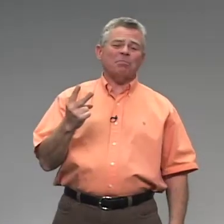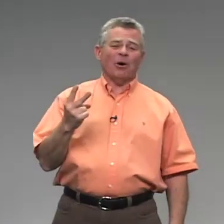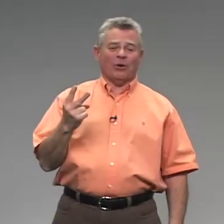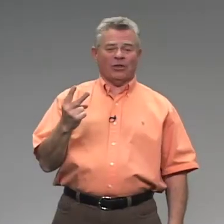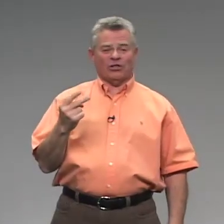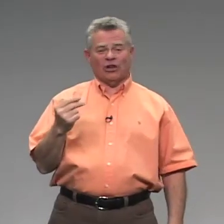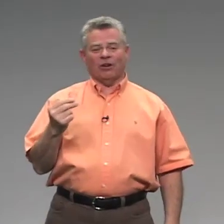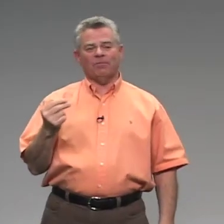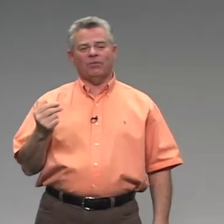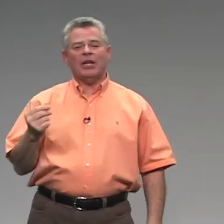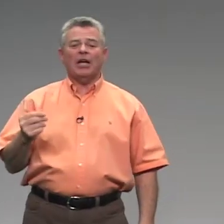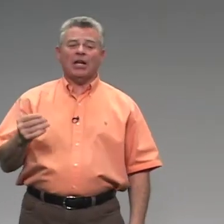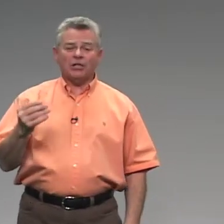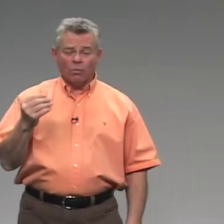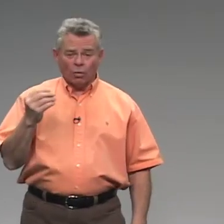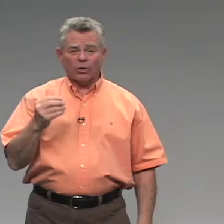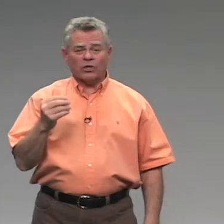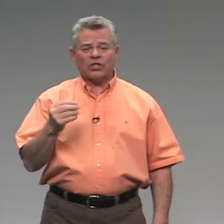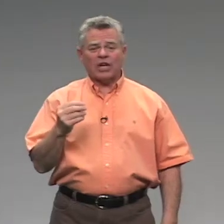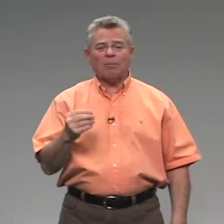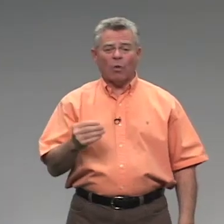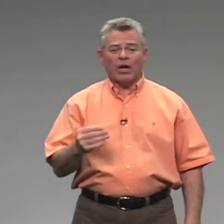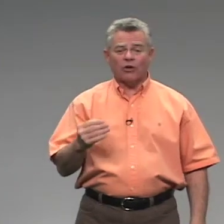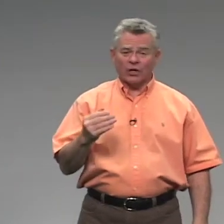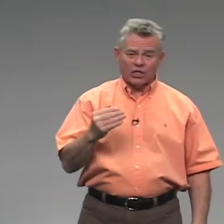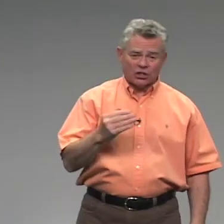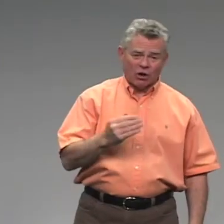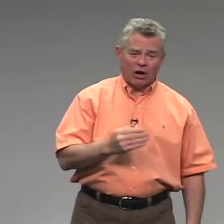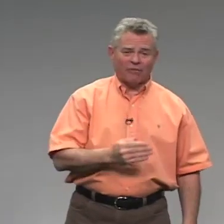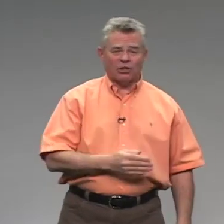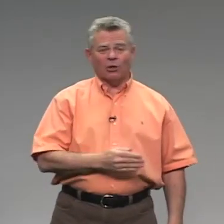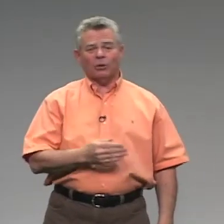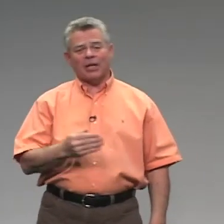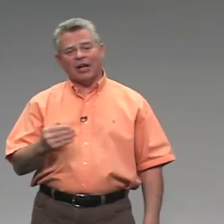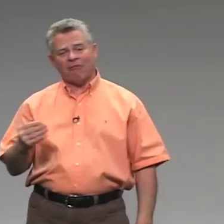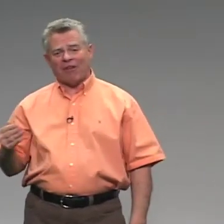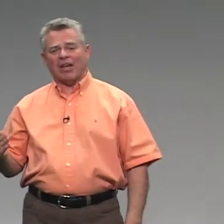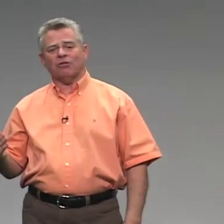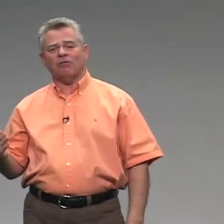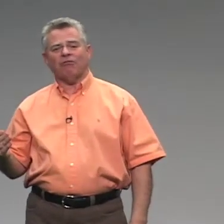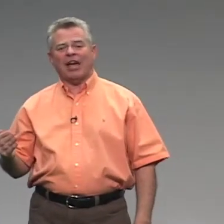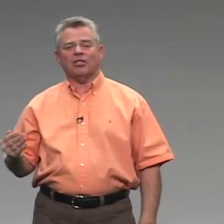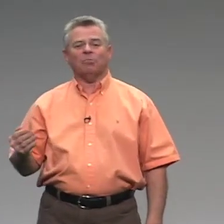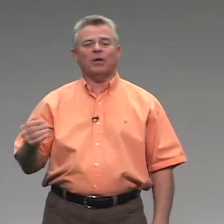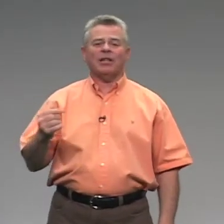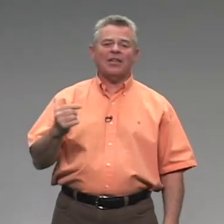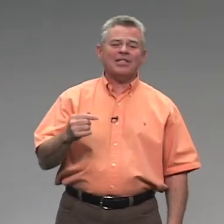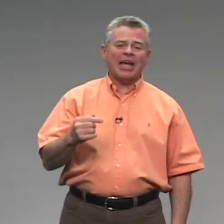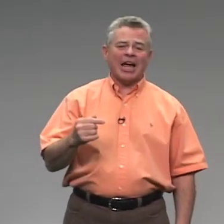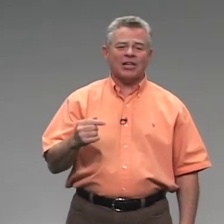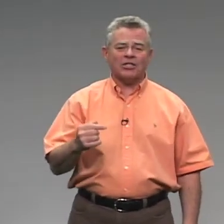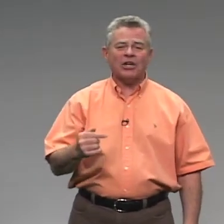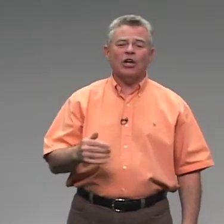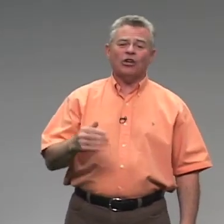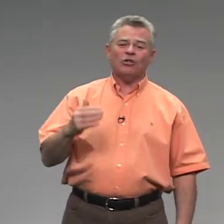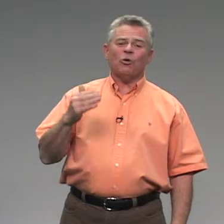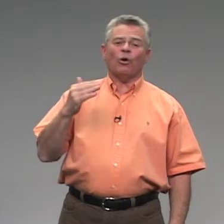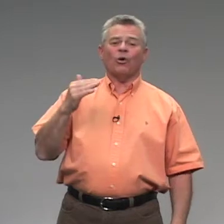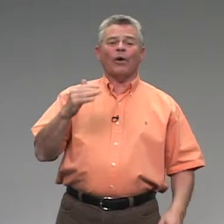part of the song, it works the same way. You're going to start off slowly and get faster and faster. But in this case, you're going